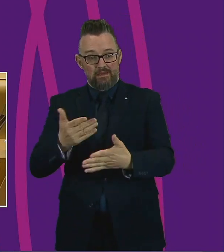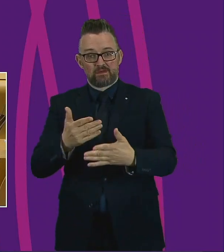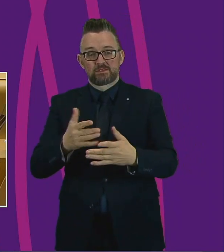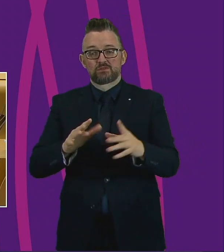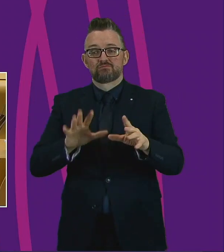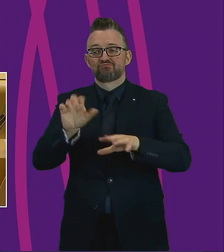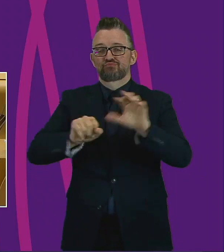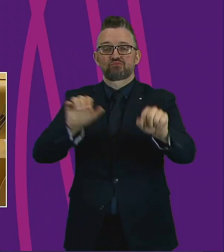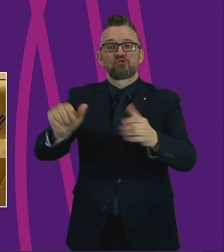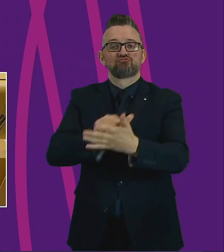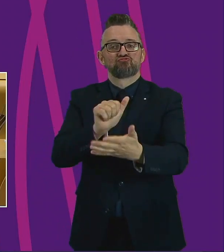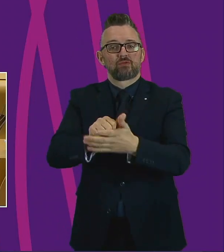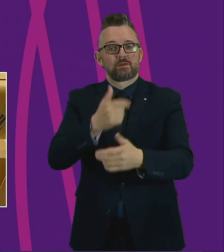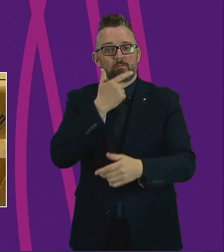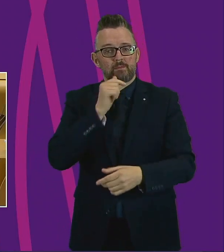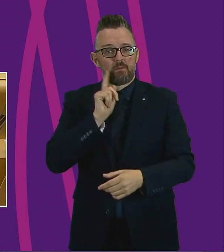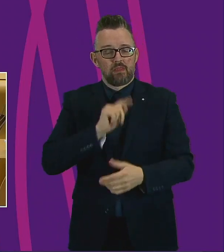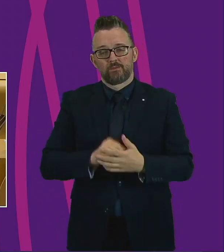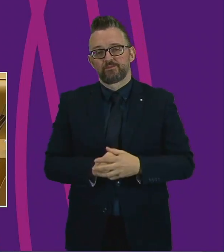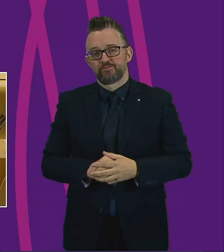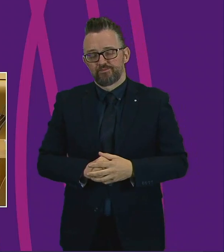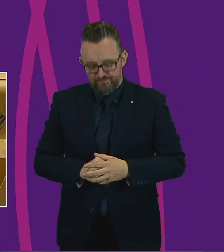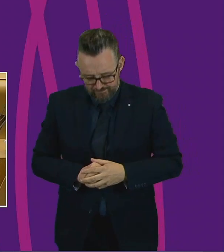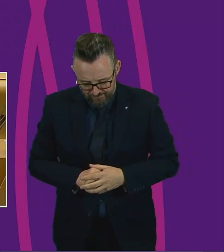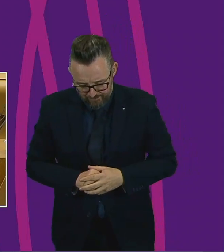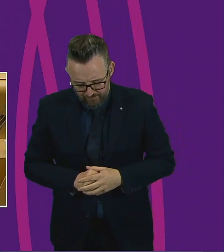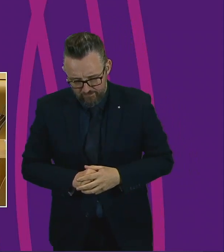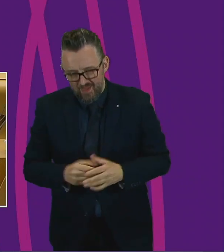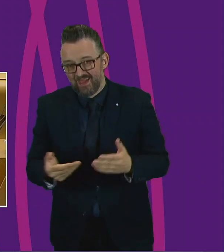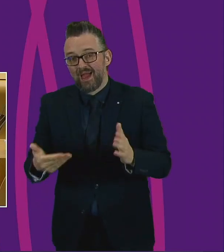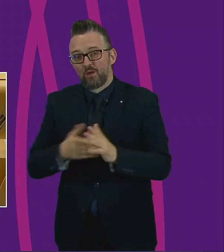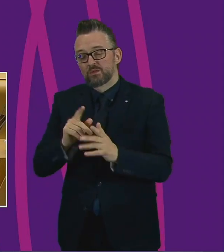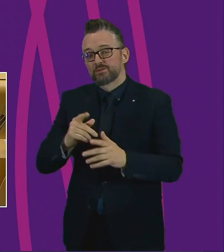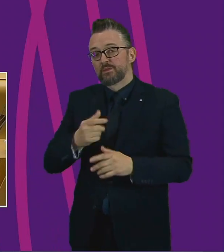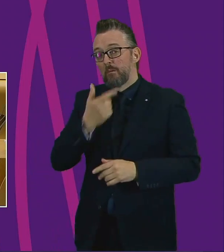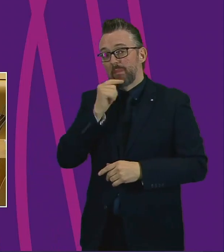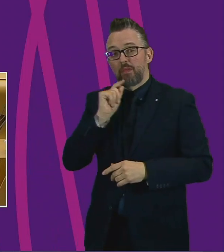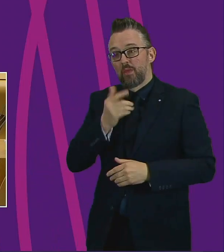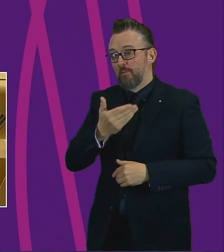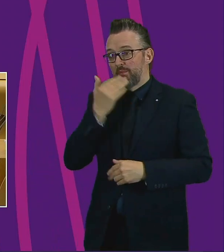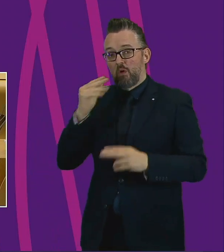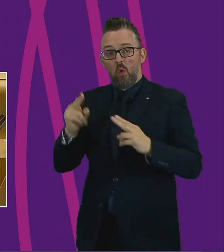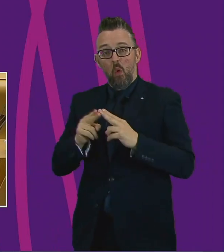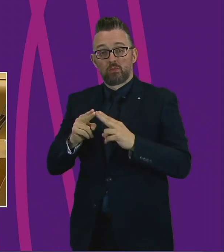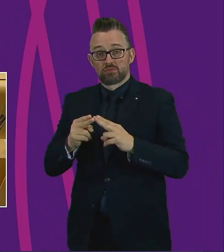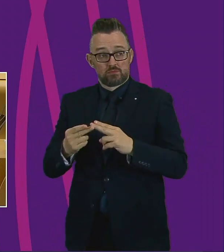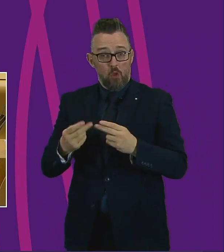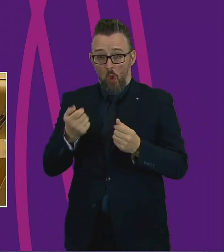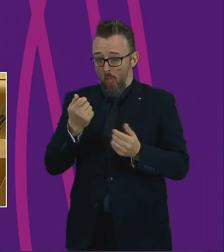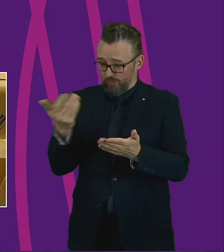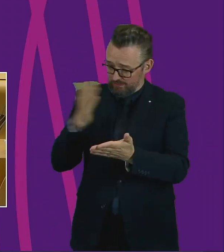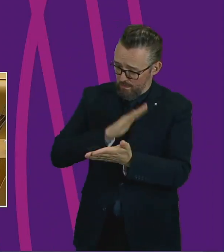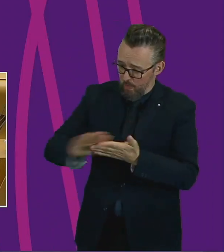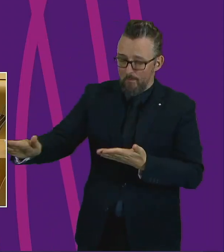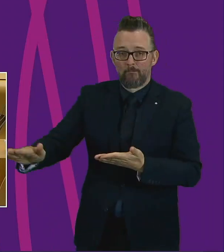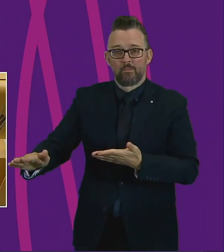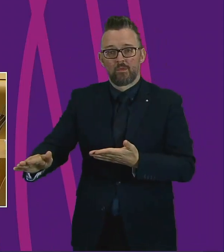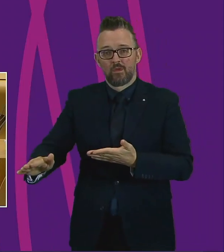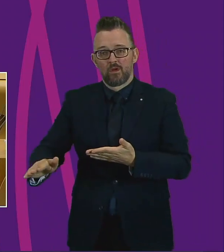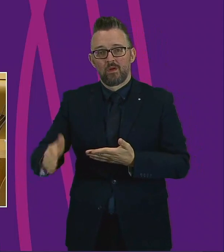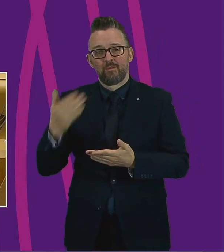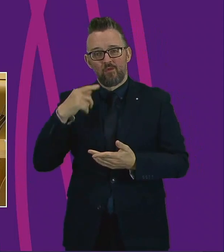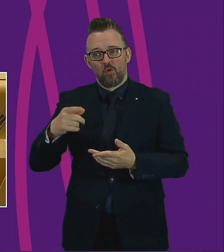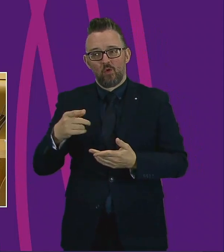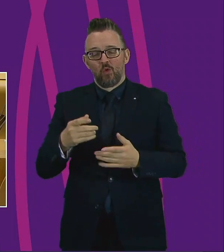people that need them. There's also been homelessness, almost eradicated, that used to be in the too difficult category.